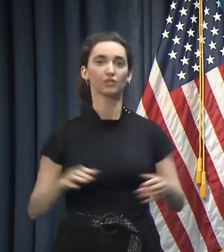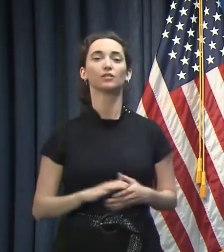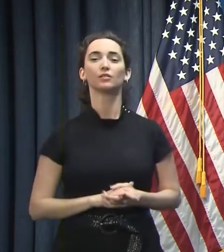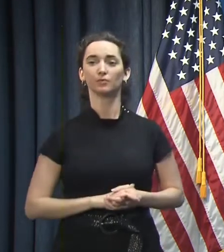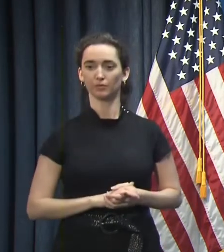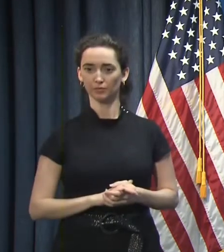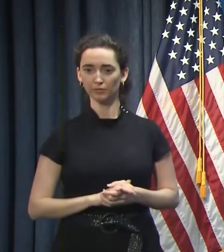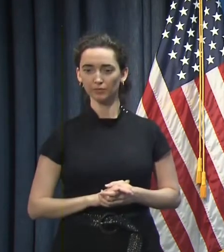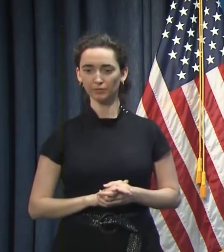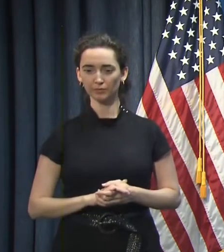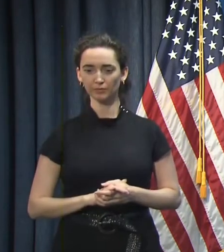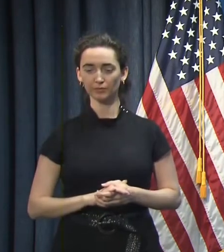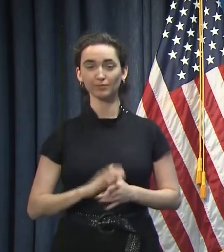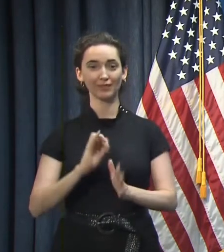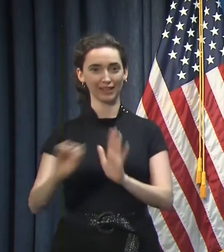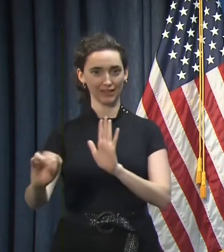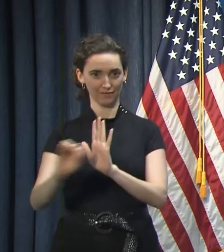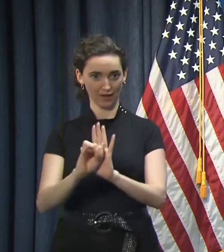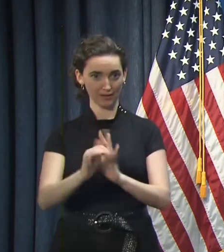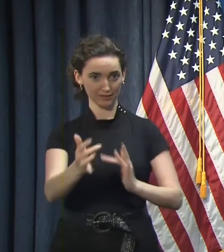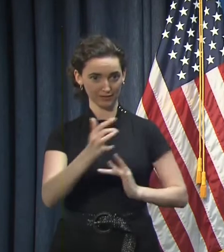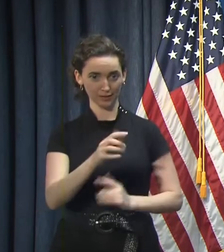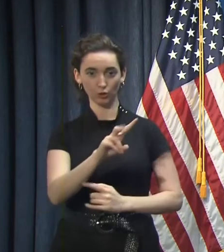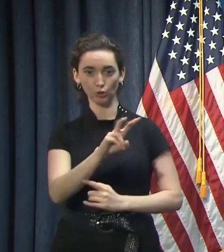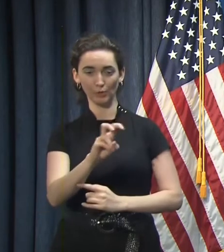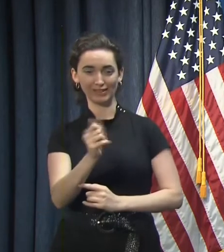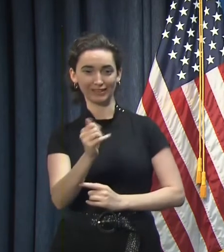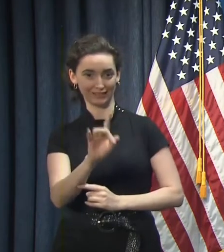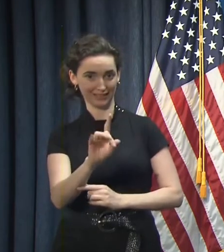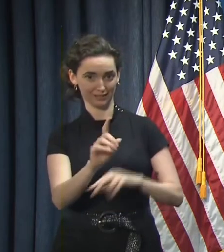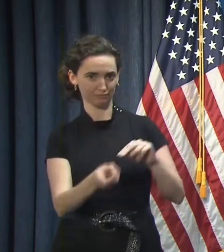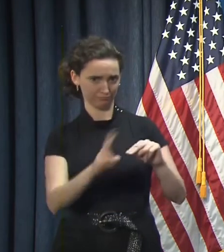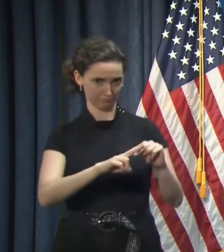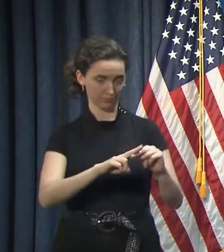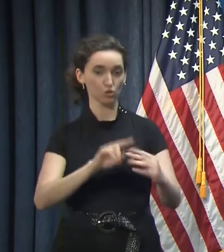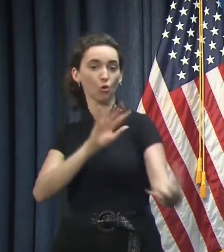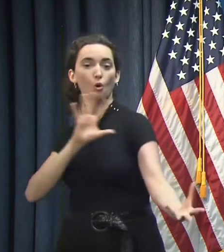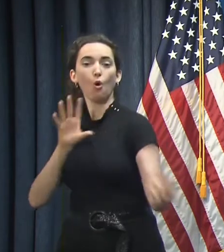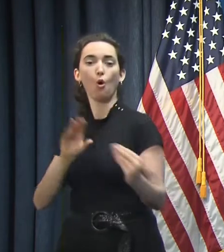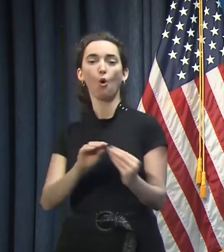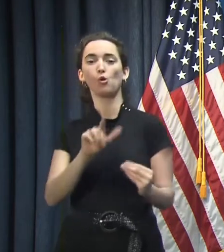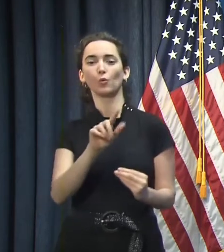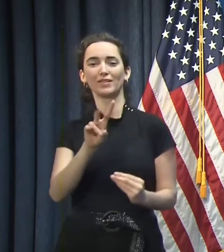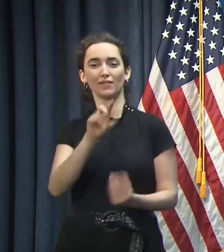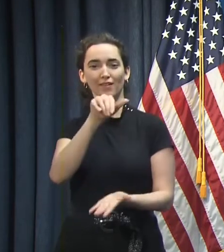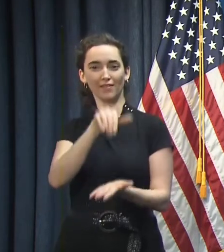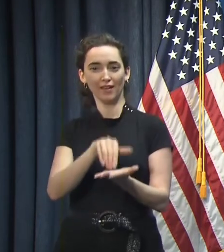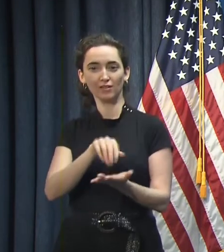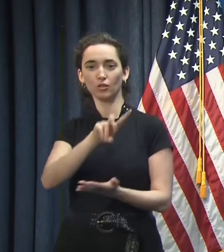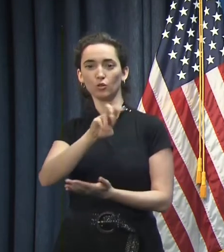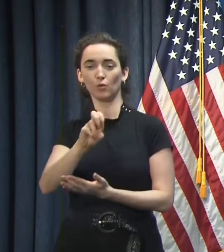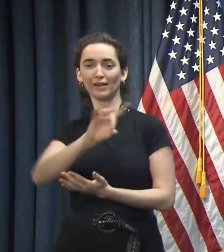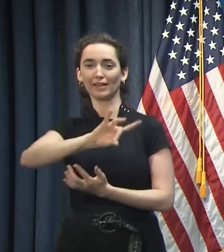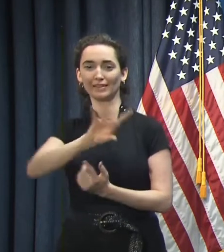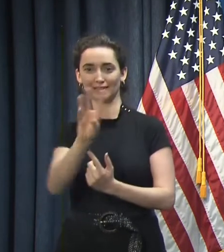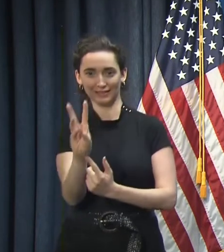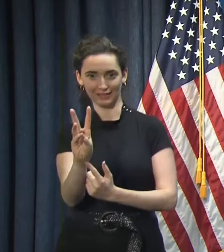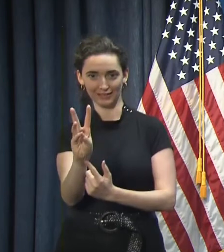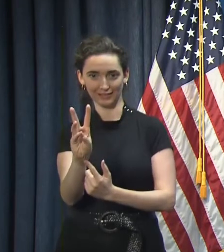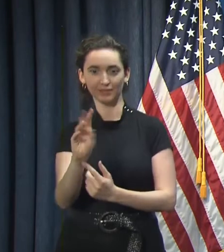218 new cases that brings us to a total of 27,286,